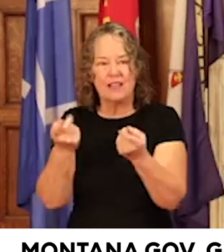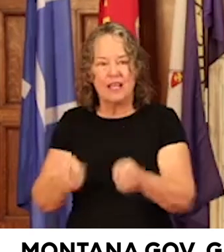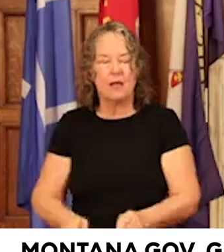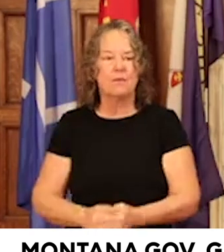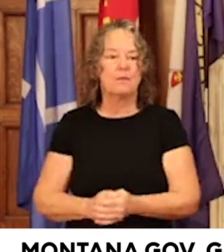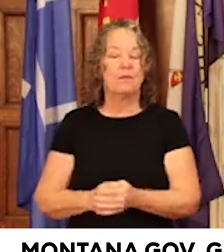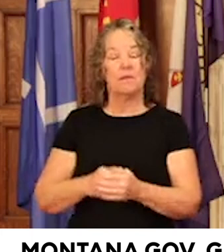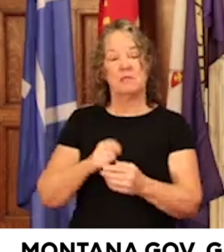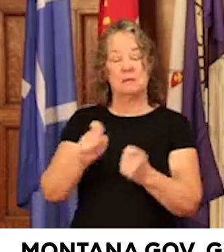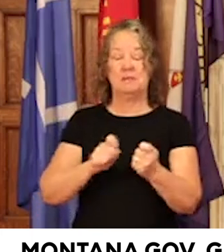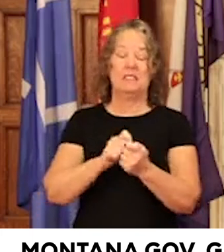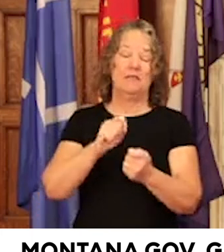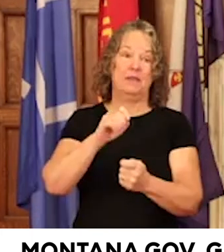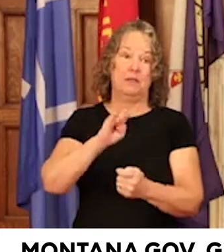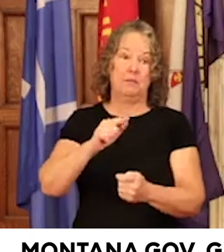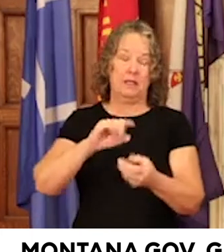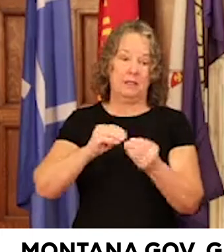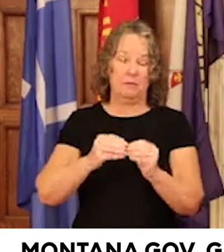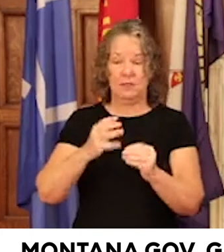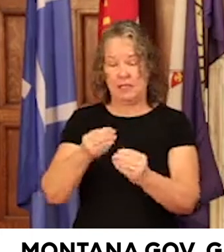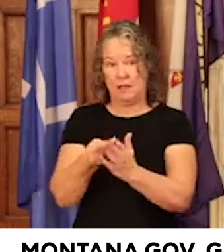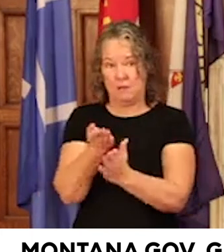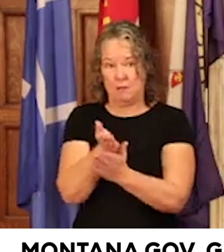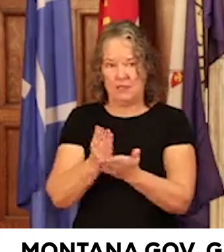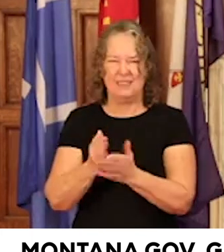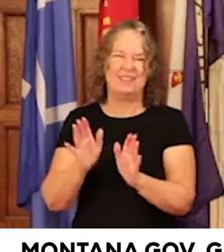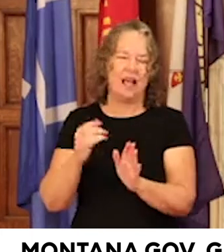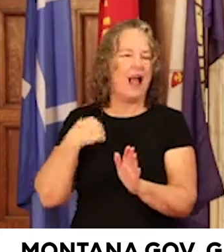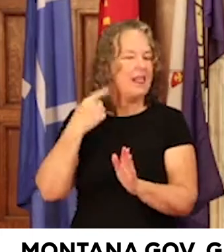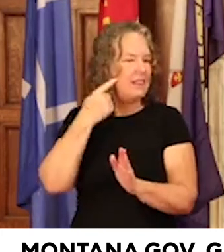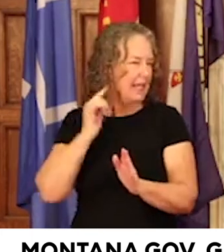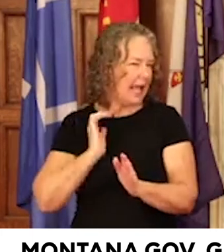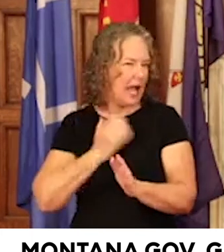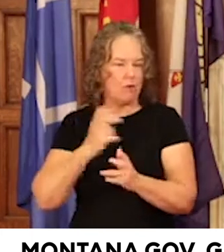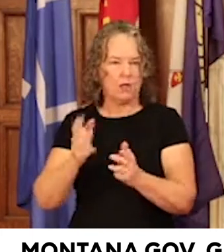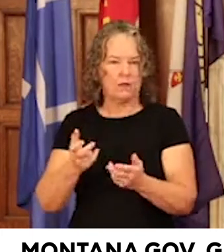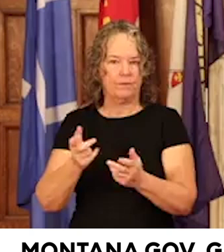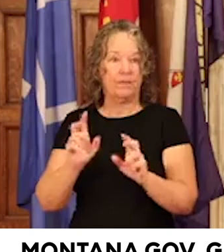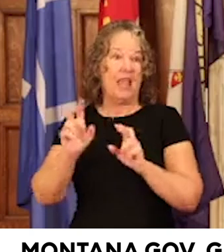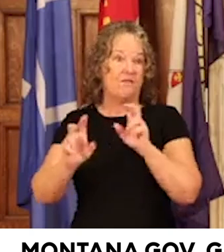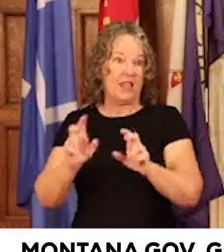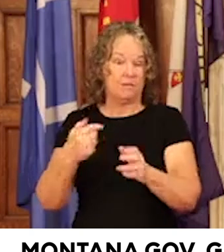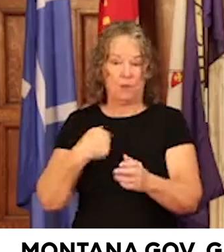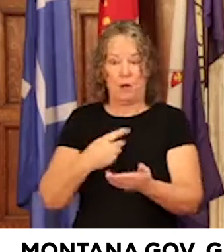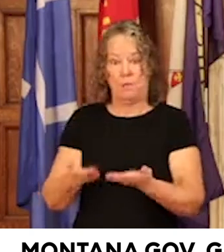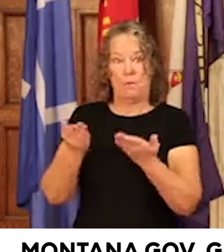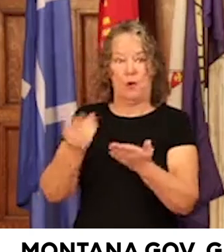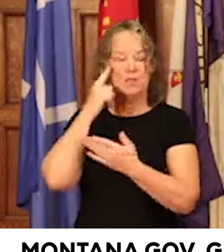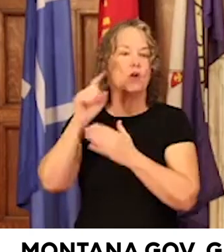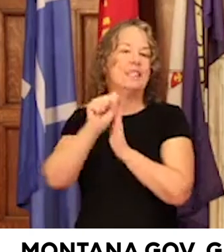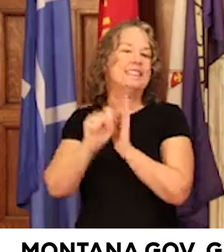bill numbers in the pieces of the budget. I think that the investment we proposed for the state hospital is really